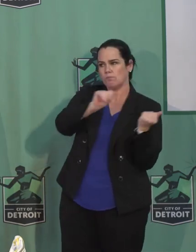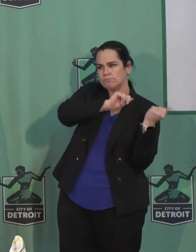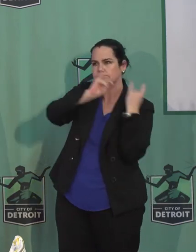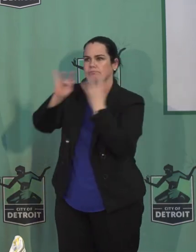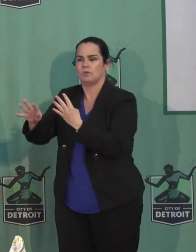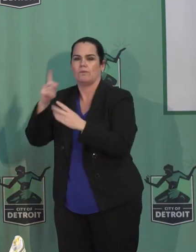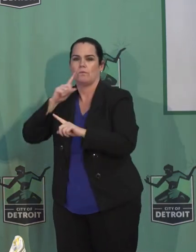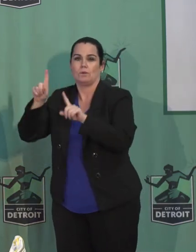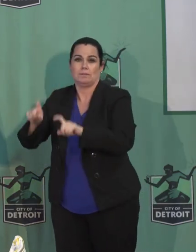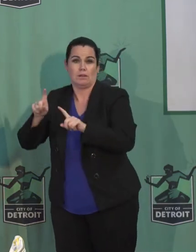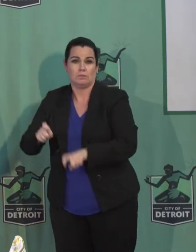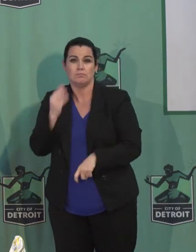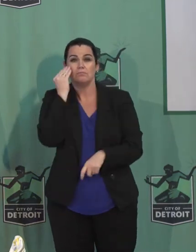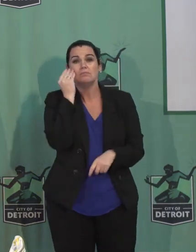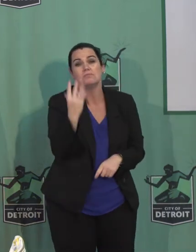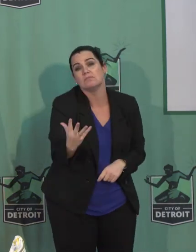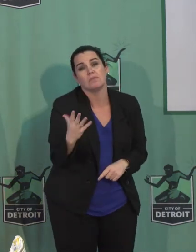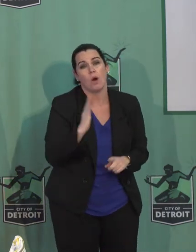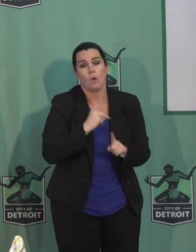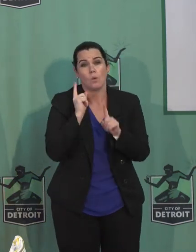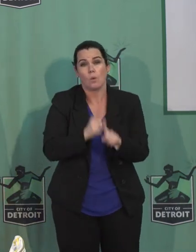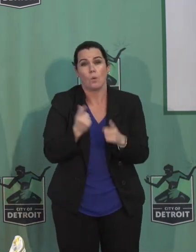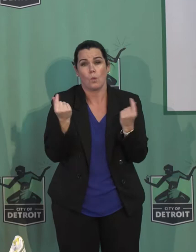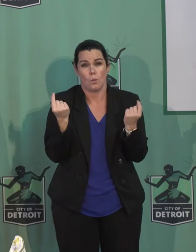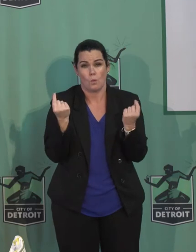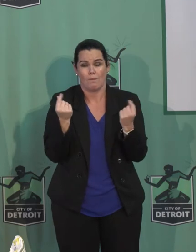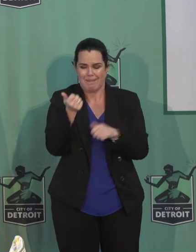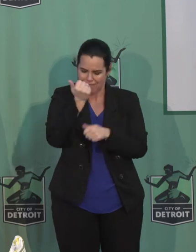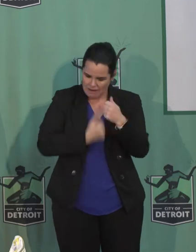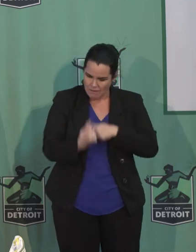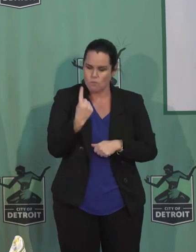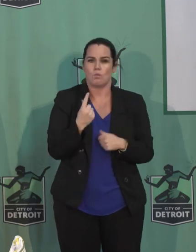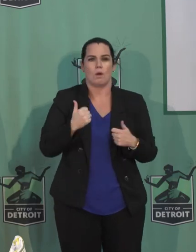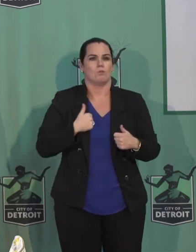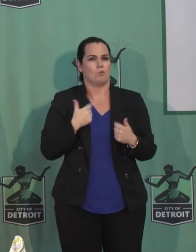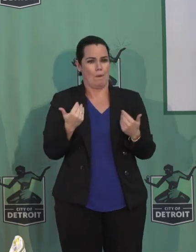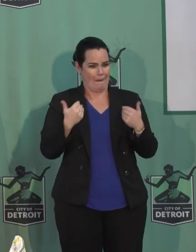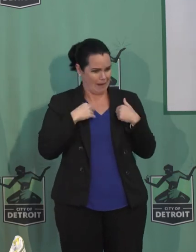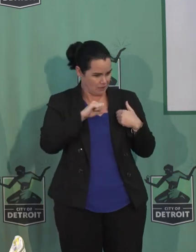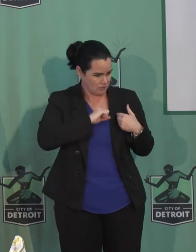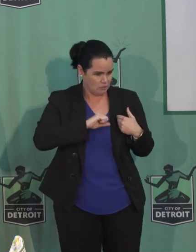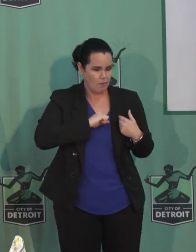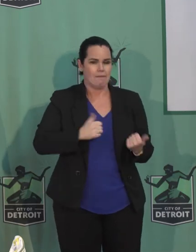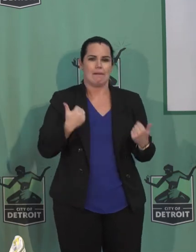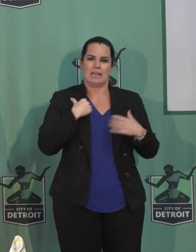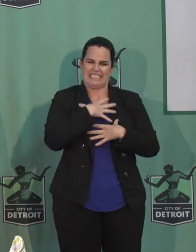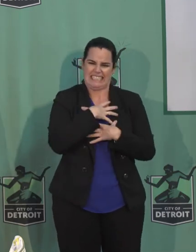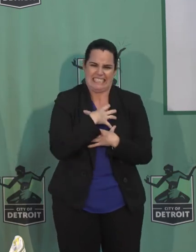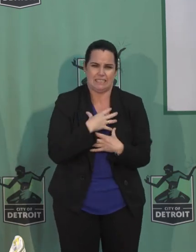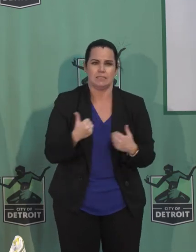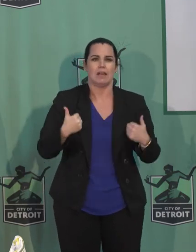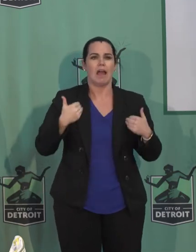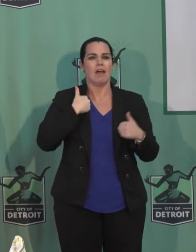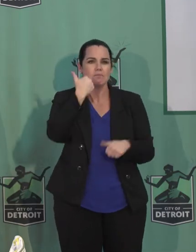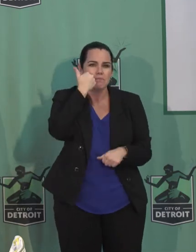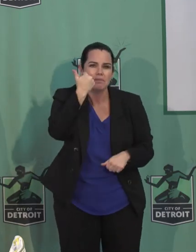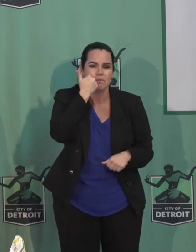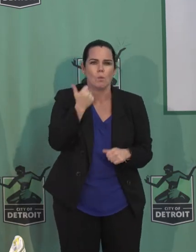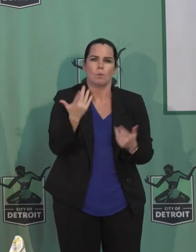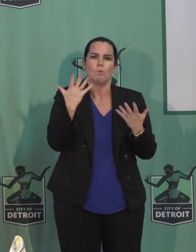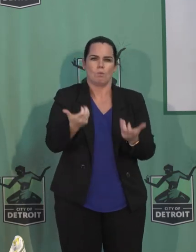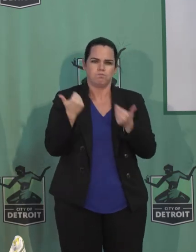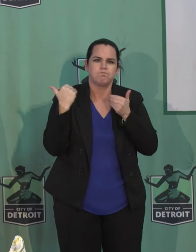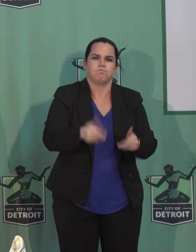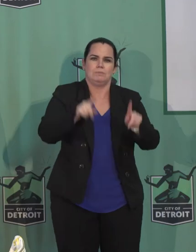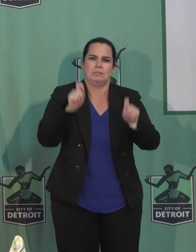want every single person in the city of Detroit who's showing symptoms to get tested right away. This is how we beat